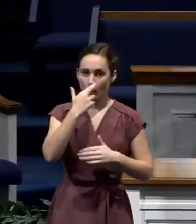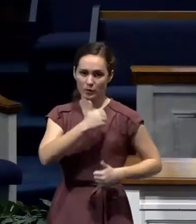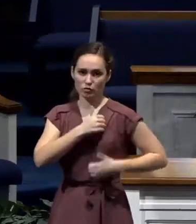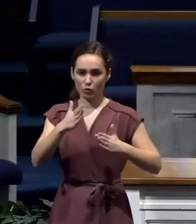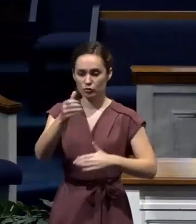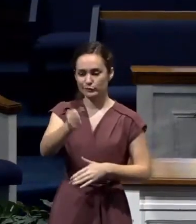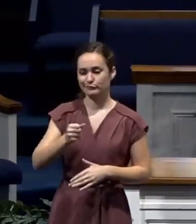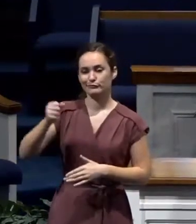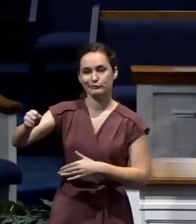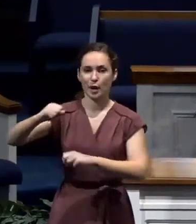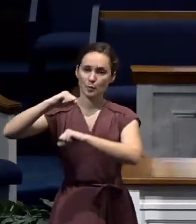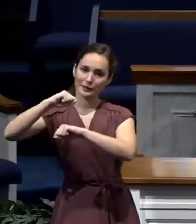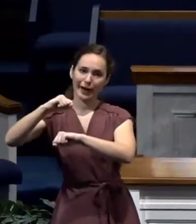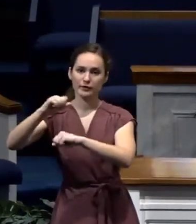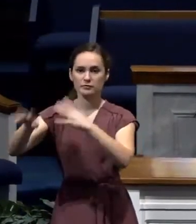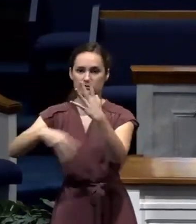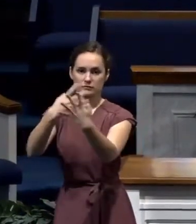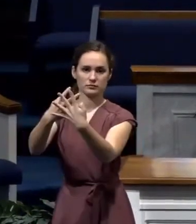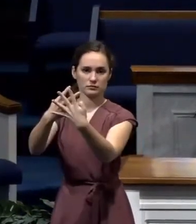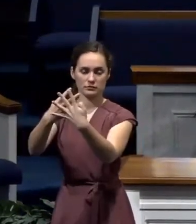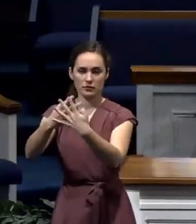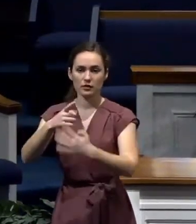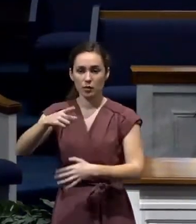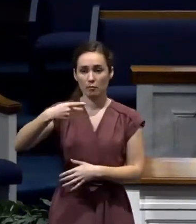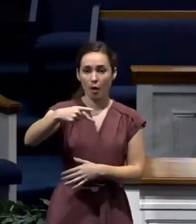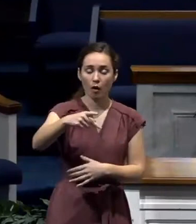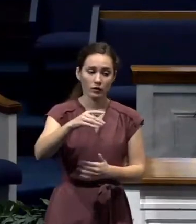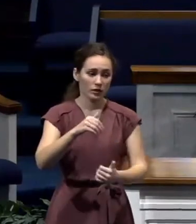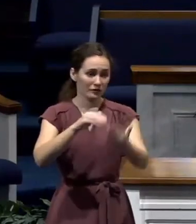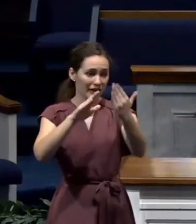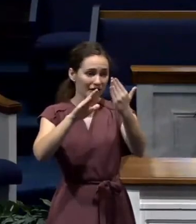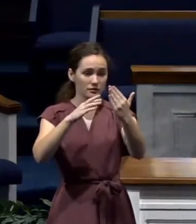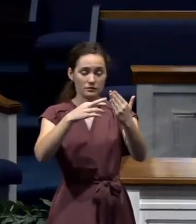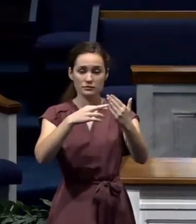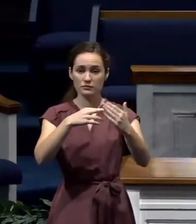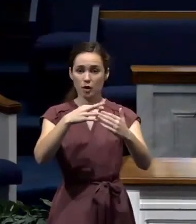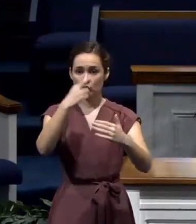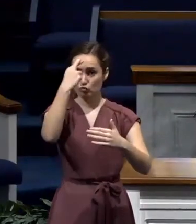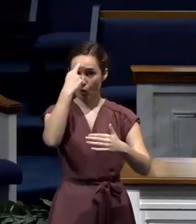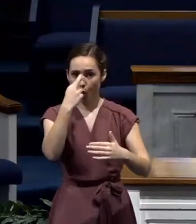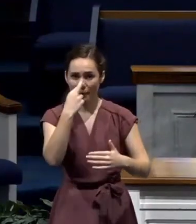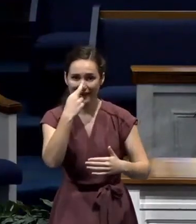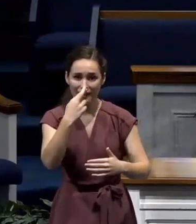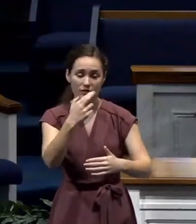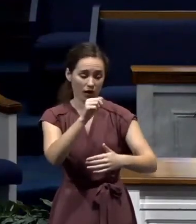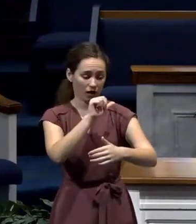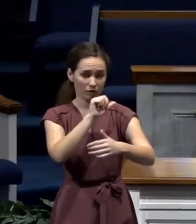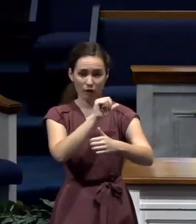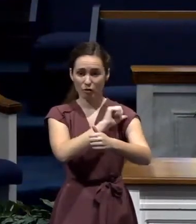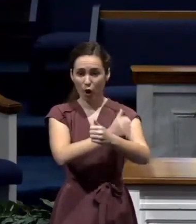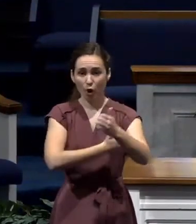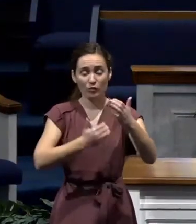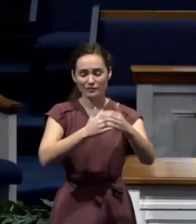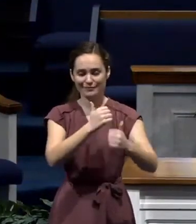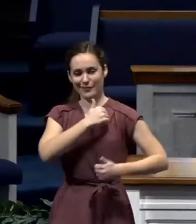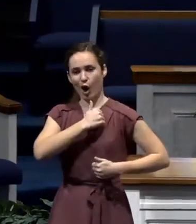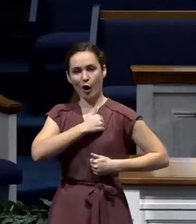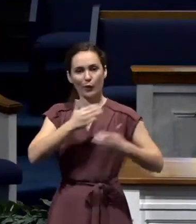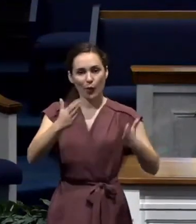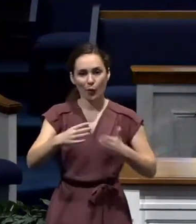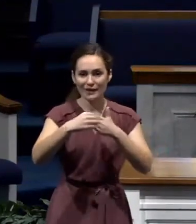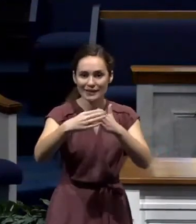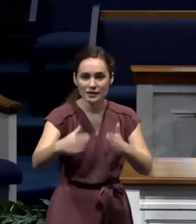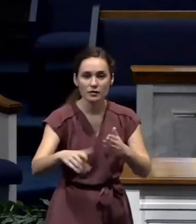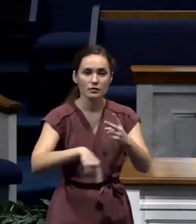know what to do with him. Paul stood before the Roman authorities. He stood before governors, Governor Festus and Felix and